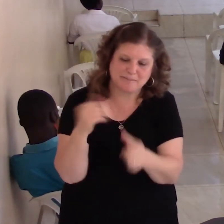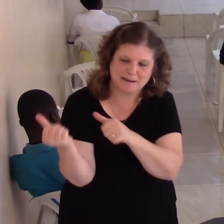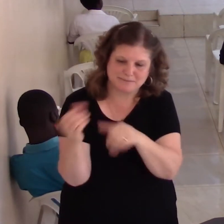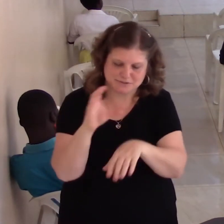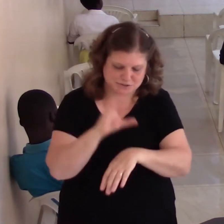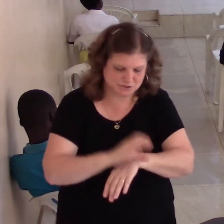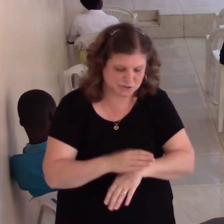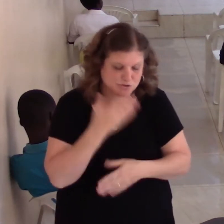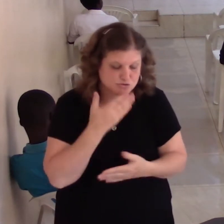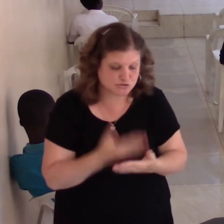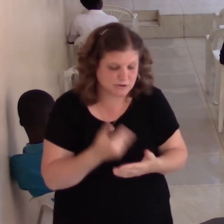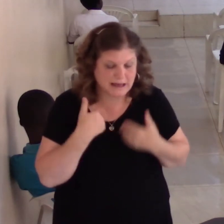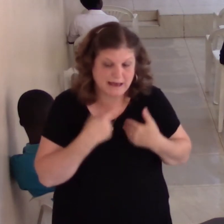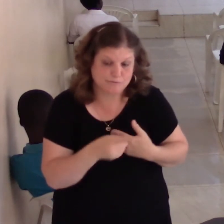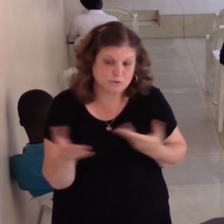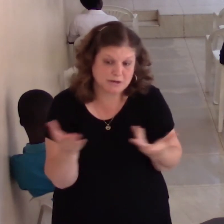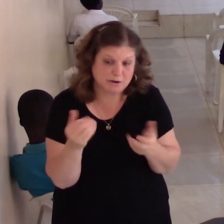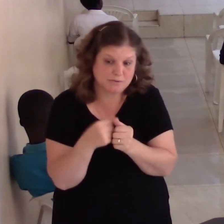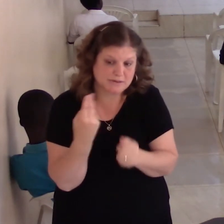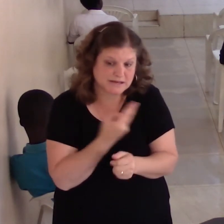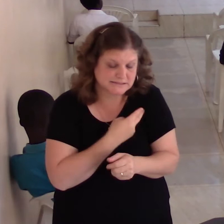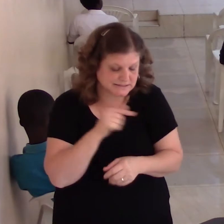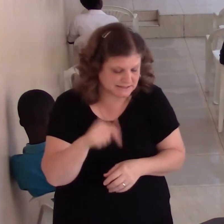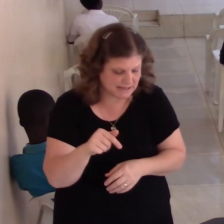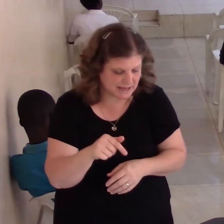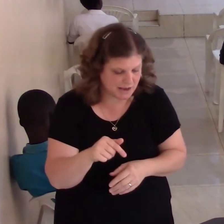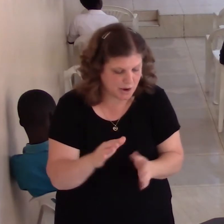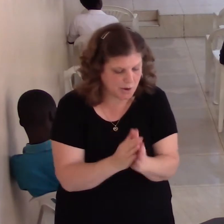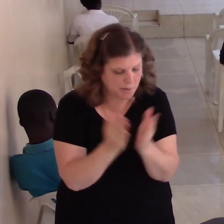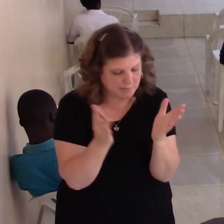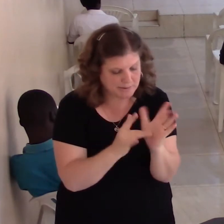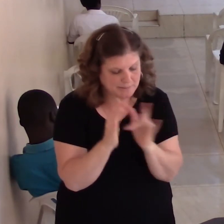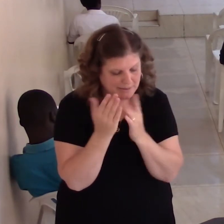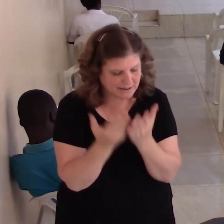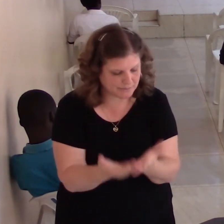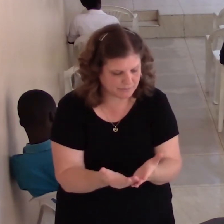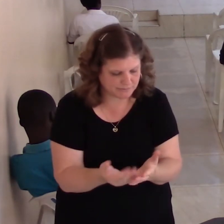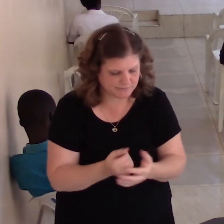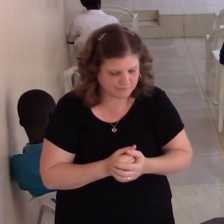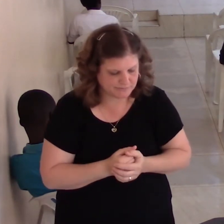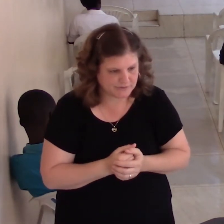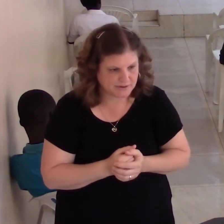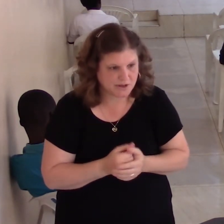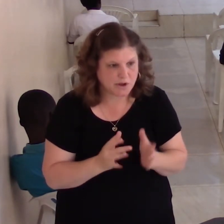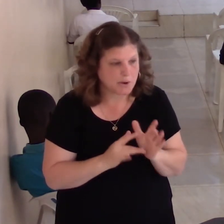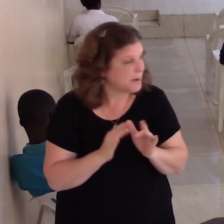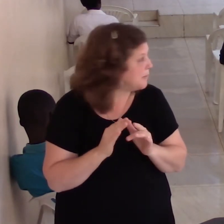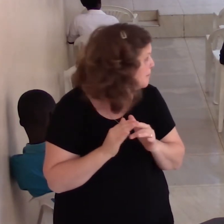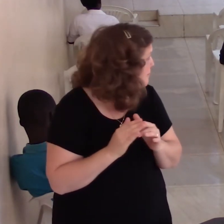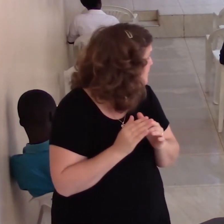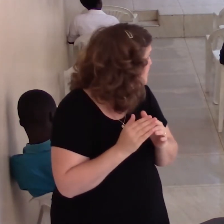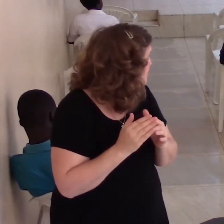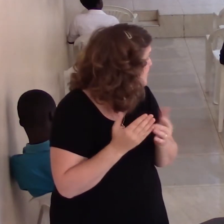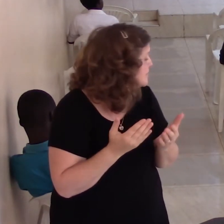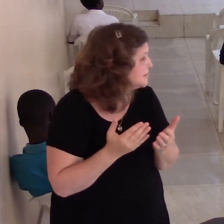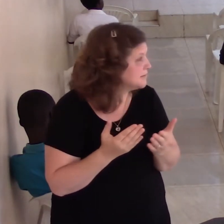good to have you with us today. And let's take our Bible. Let's take our Bible and turn back to our